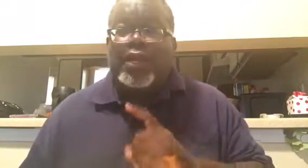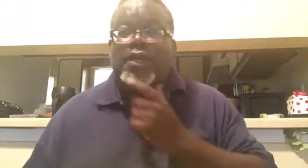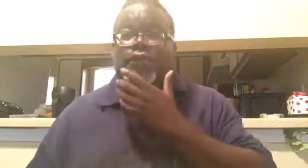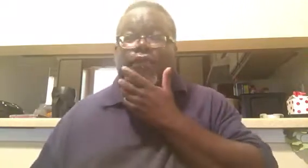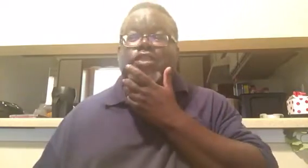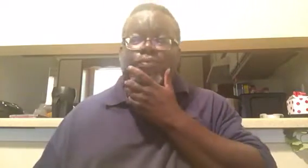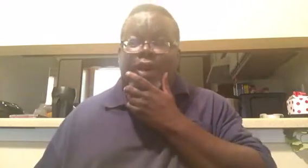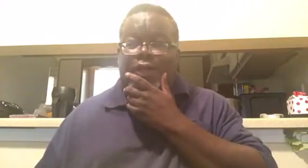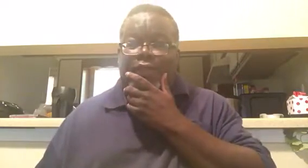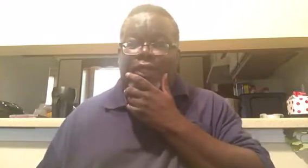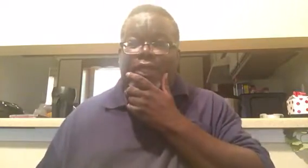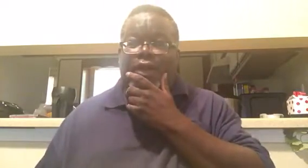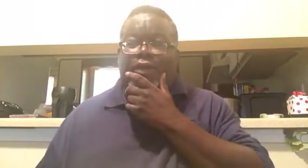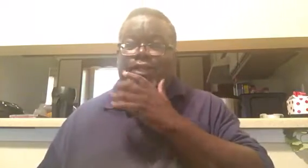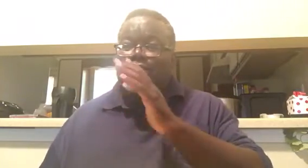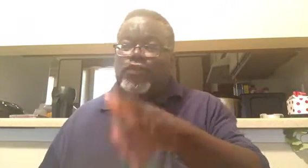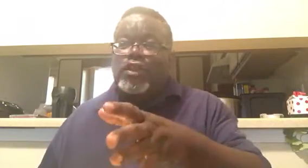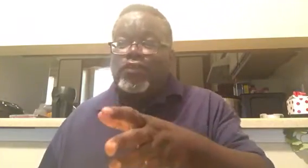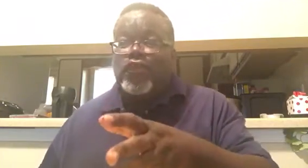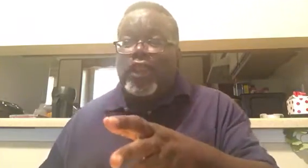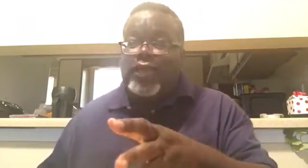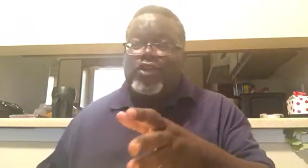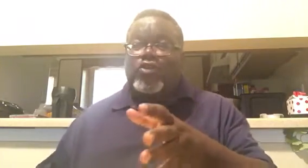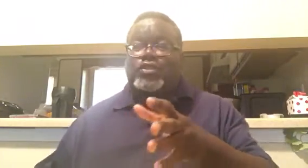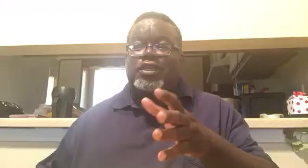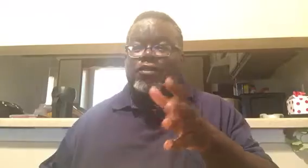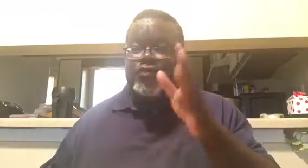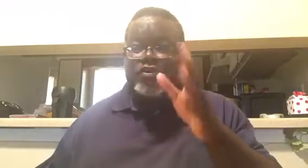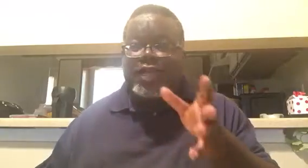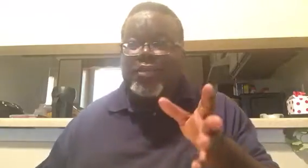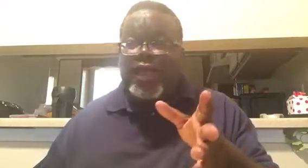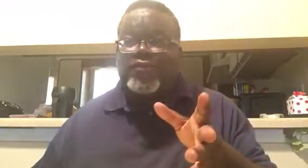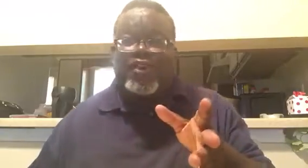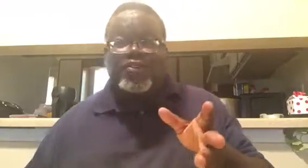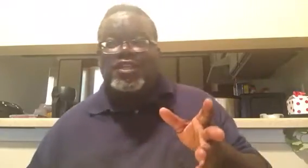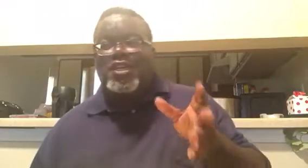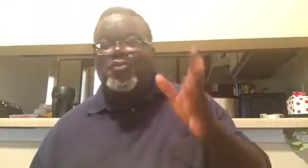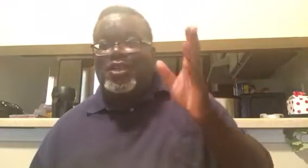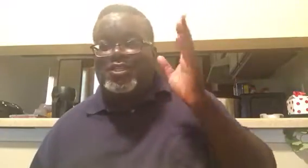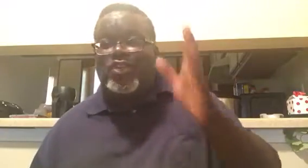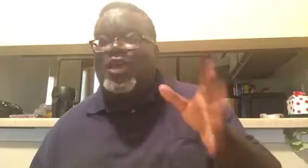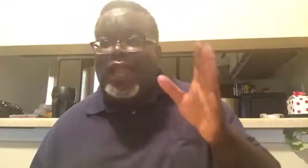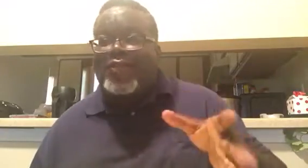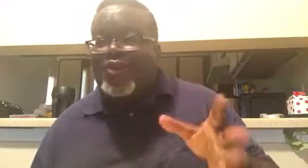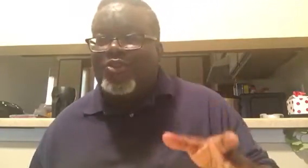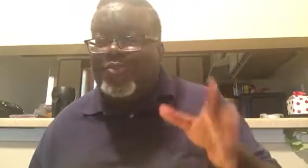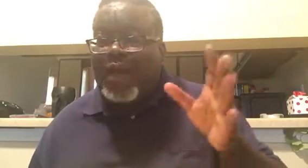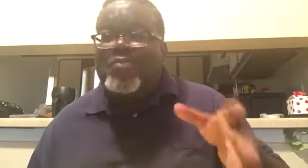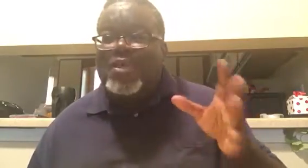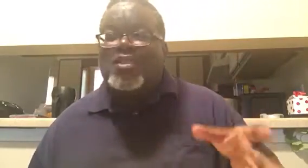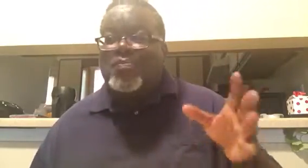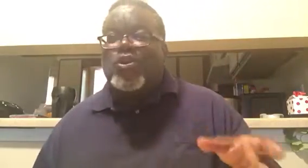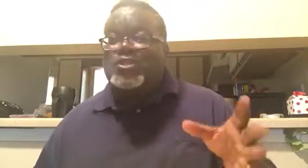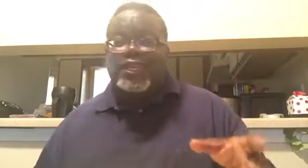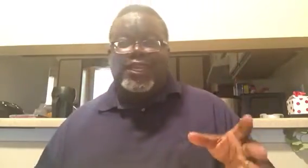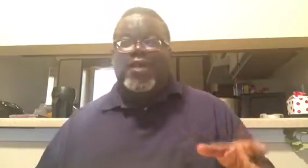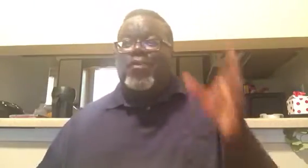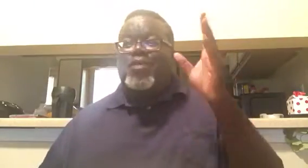this month. All right. So if you're looking for a life coach, you know, of course I'm a life coach, but Zoe life coach might be the person that might